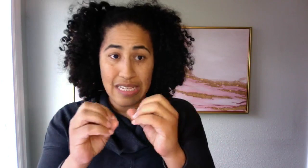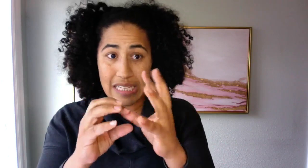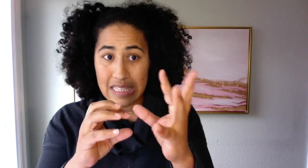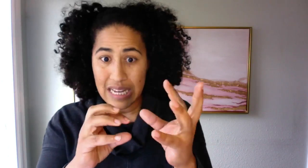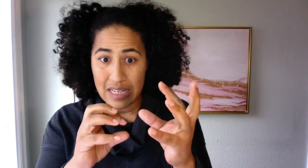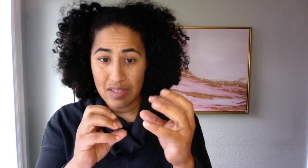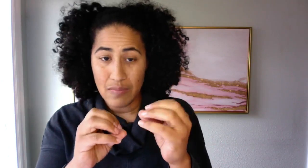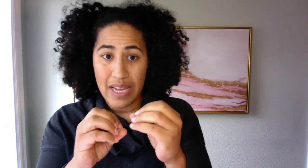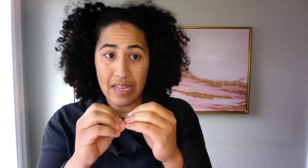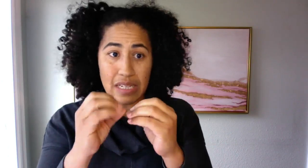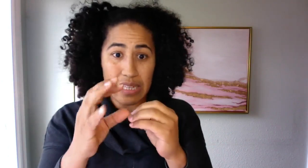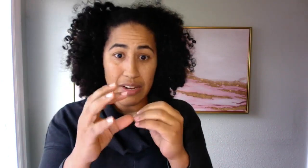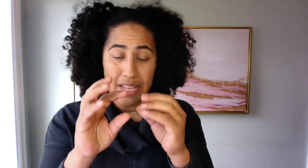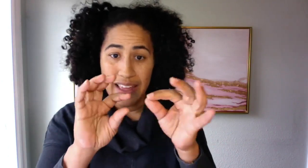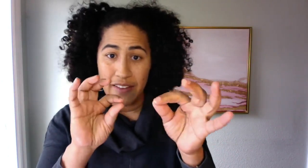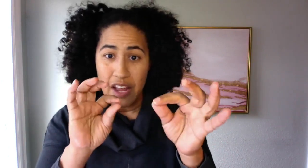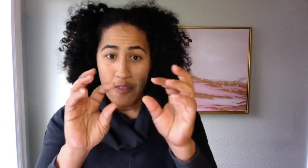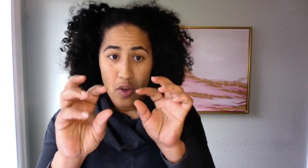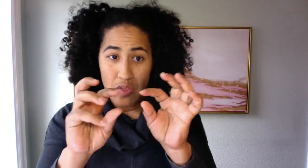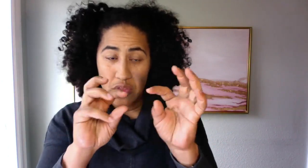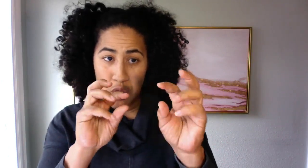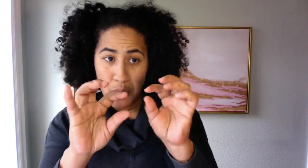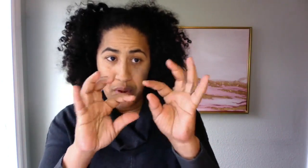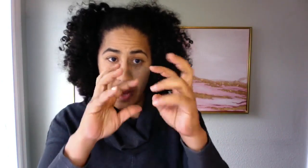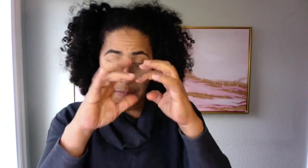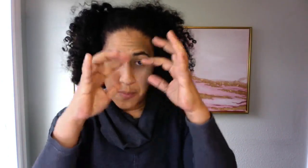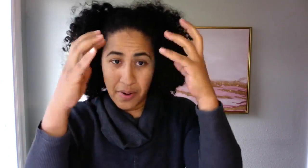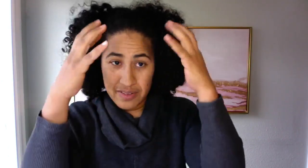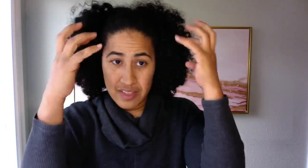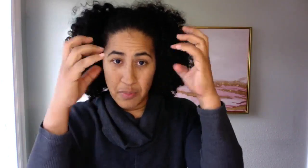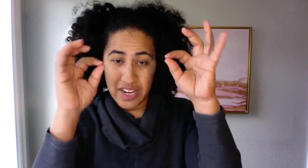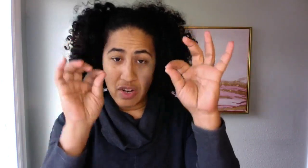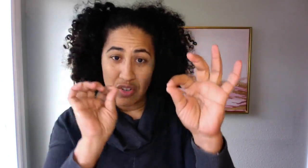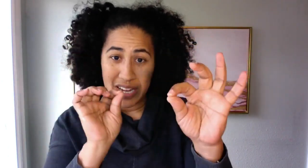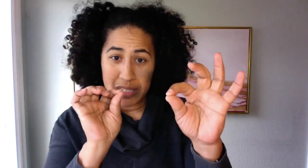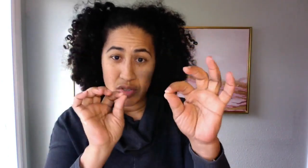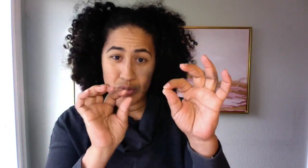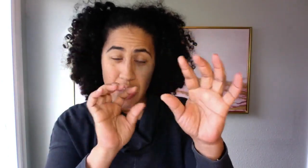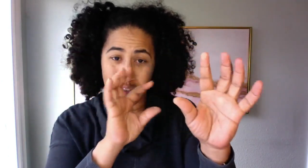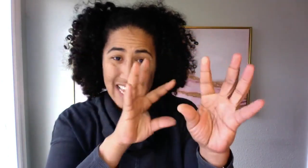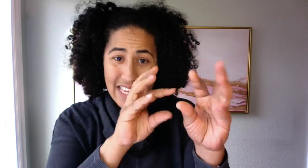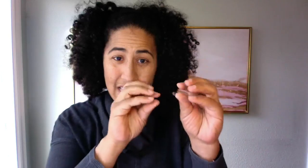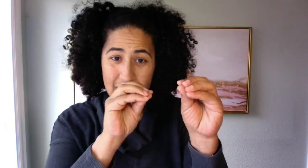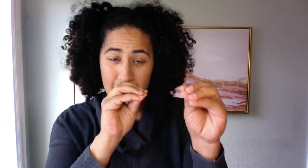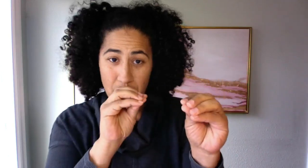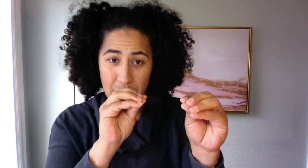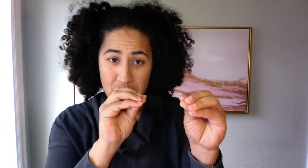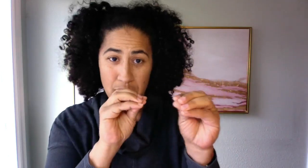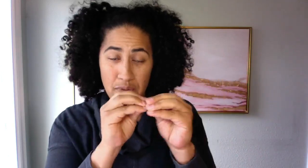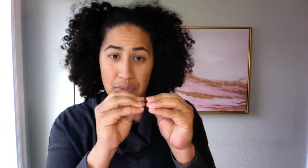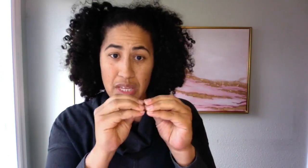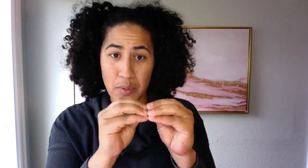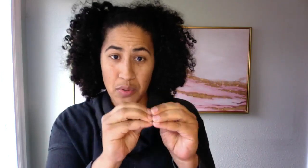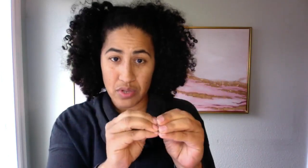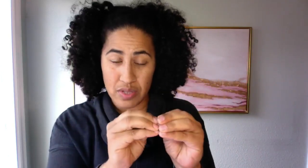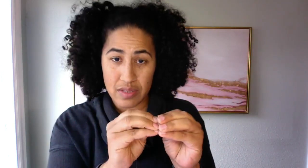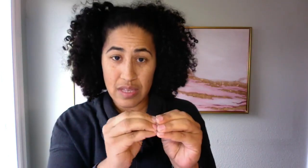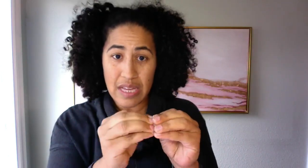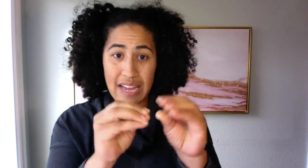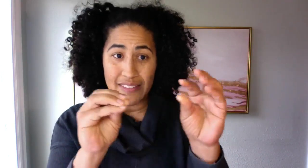insight is made and clarity. And the, your upper parts of the brain are trying to are taking the information from the emotions and the